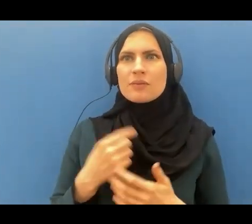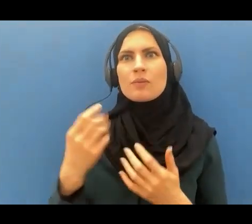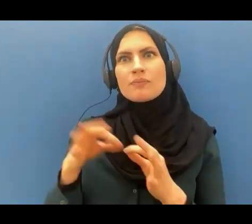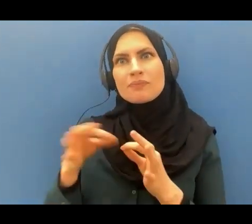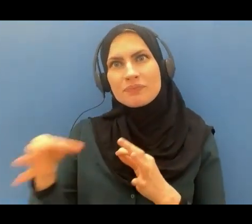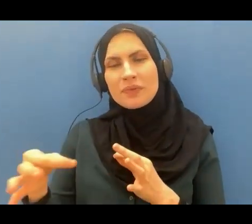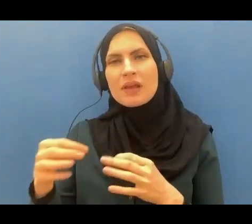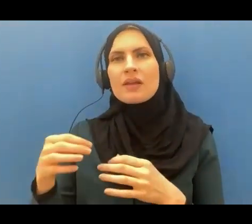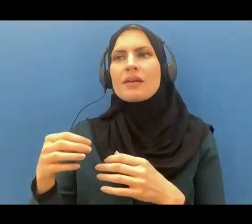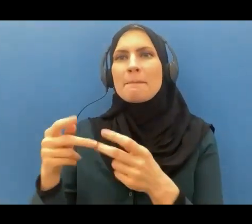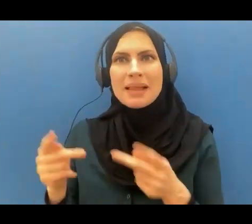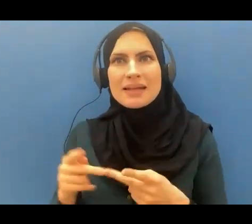to correct anything?